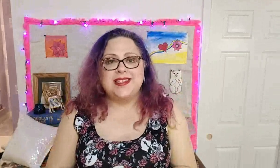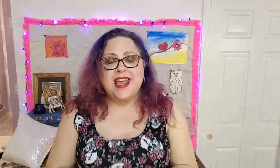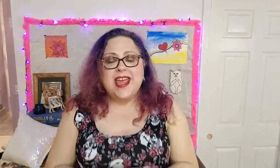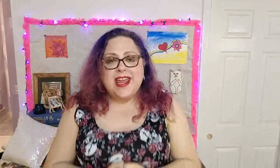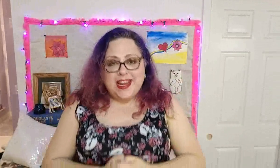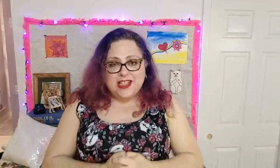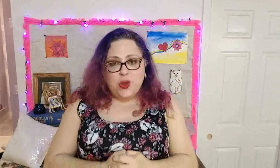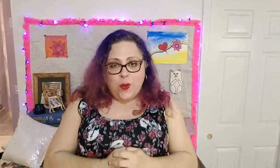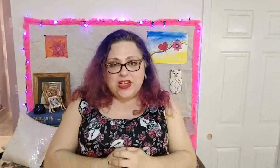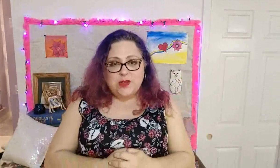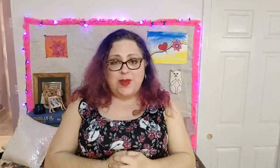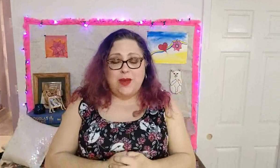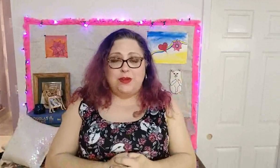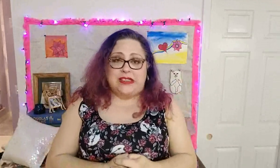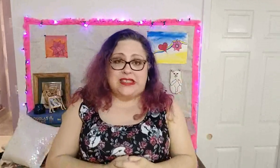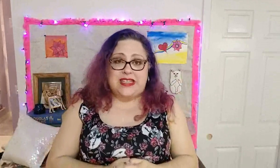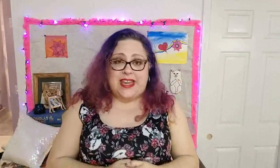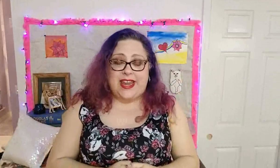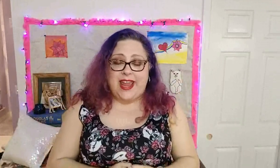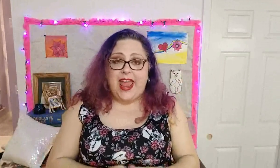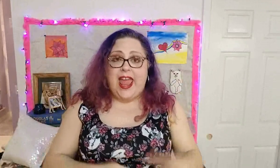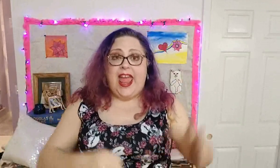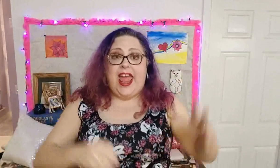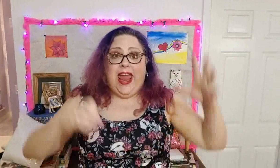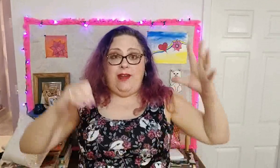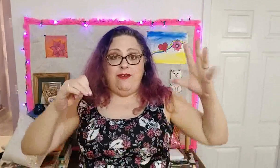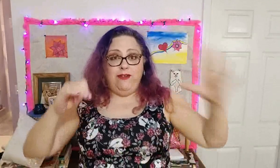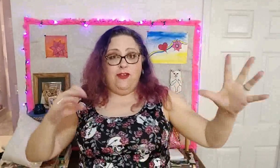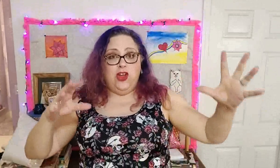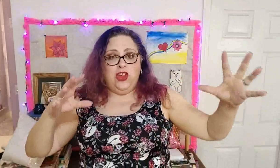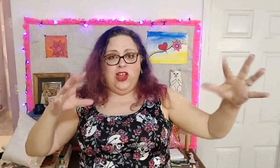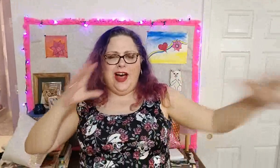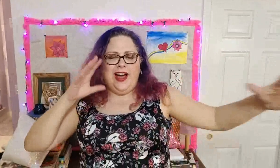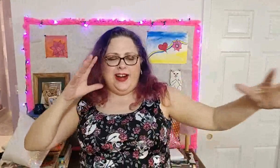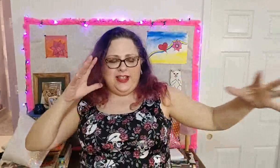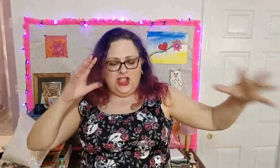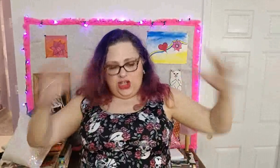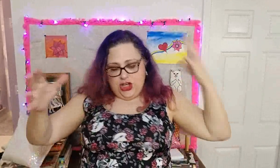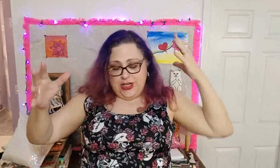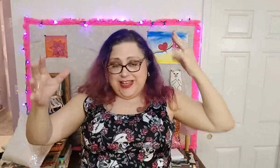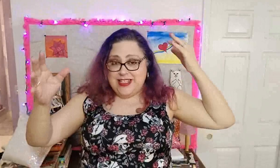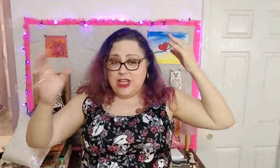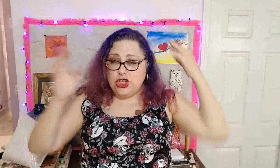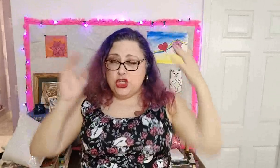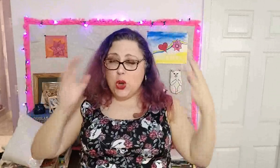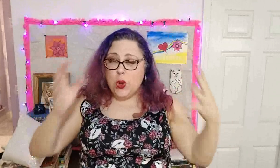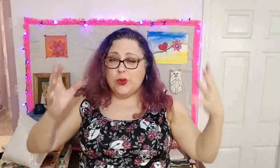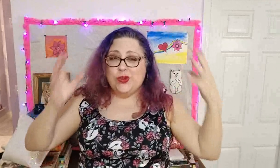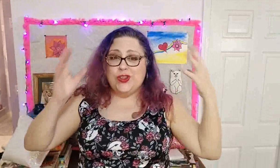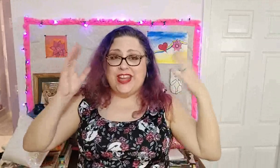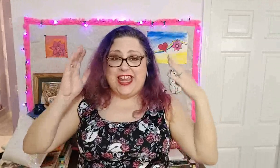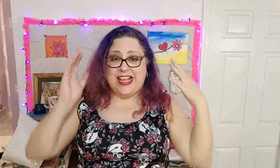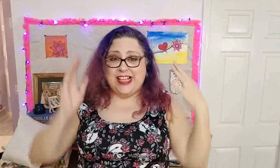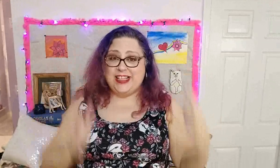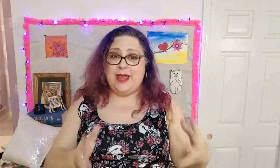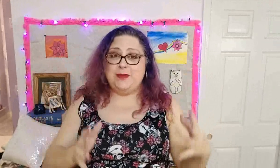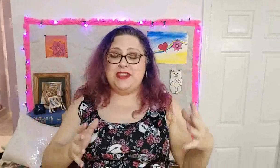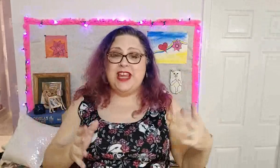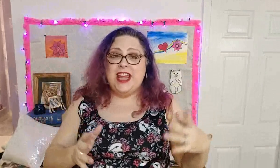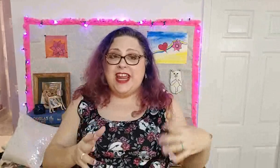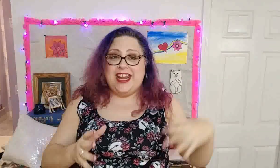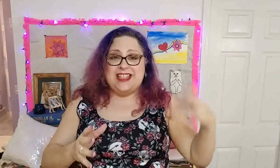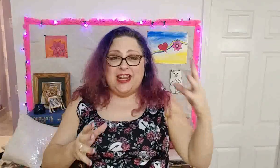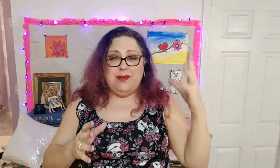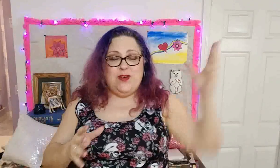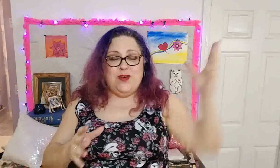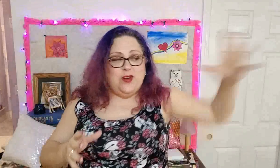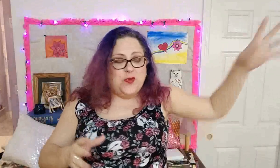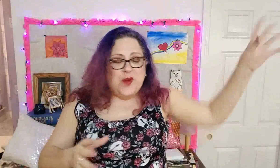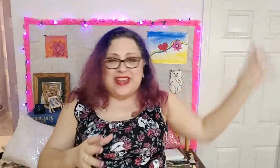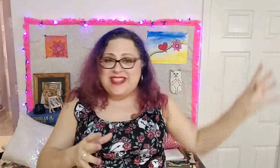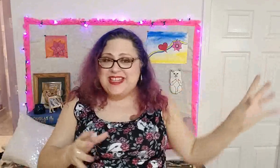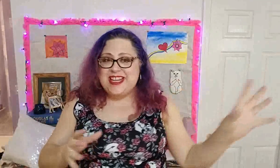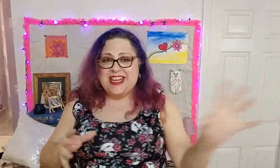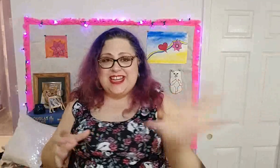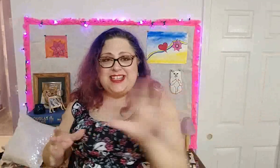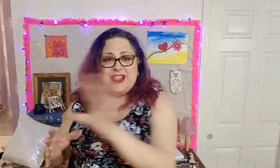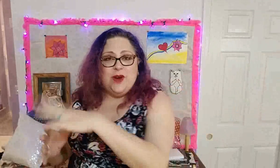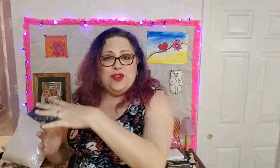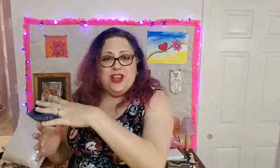is going to be able to see a full, honest to goodness, total eclipse. It's going to be going west to east over